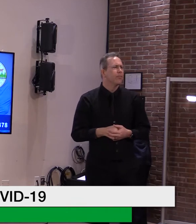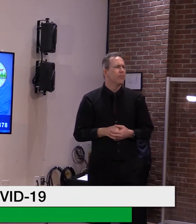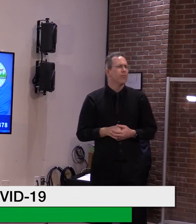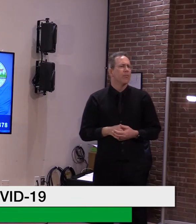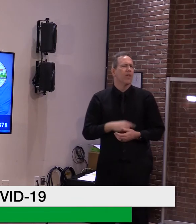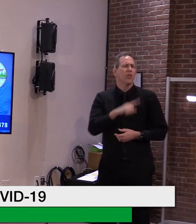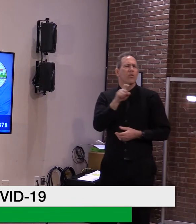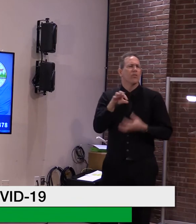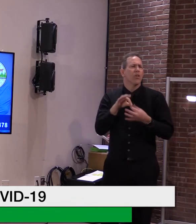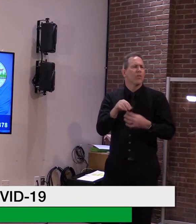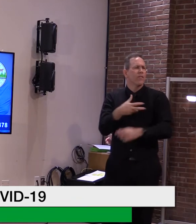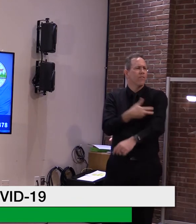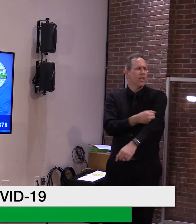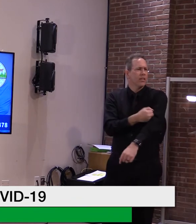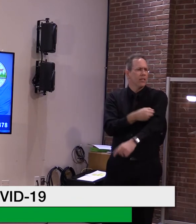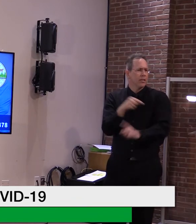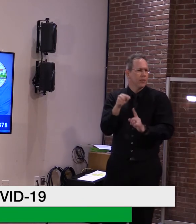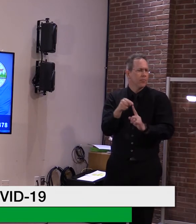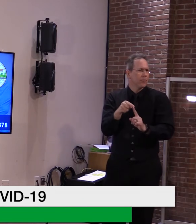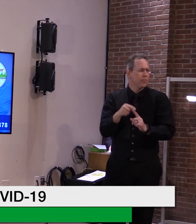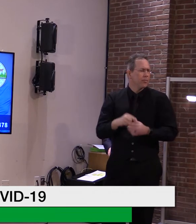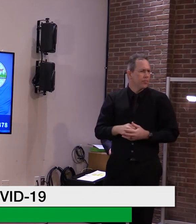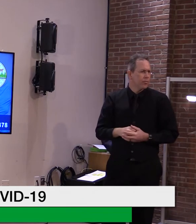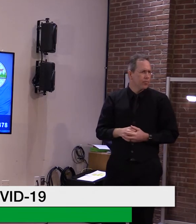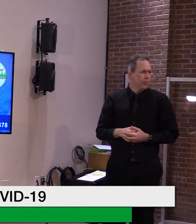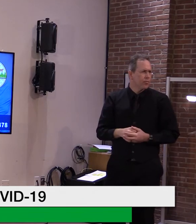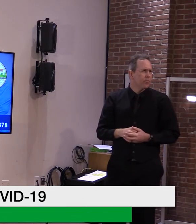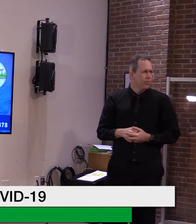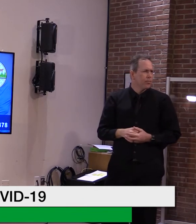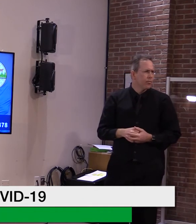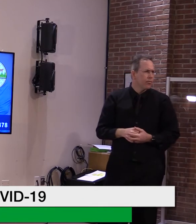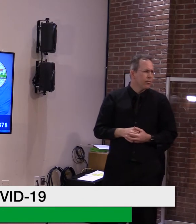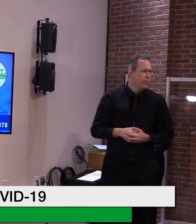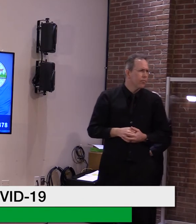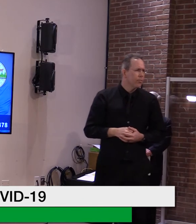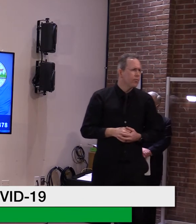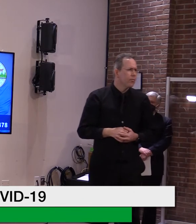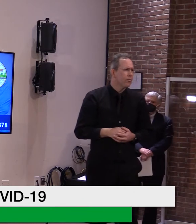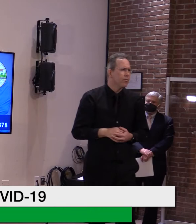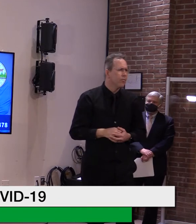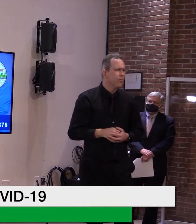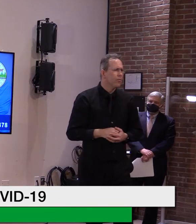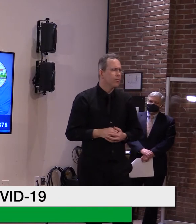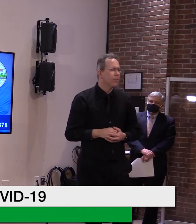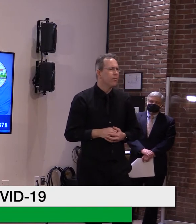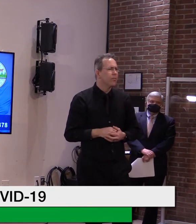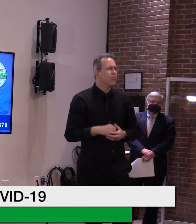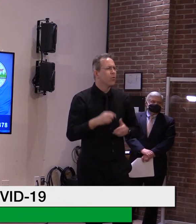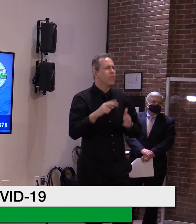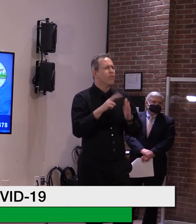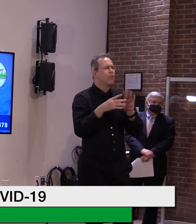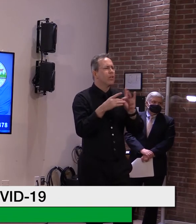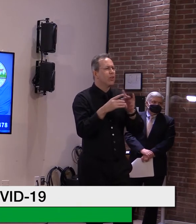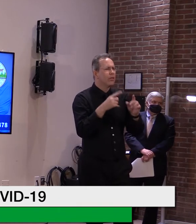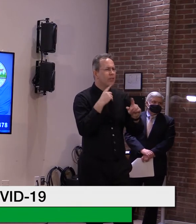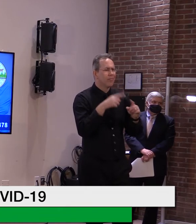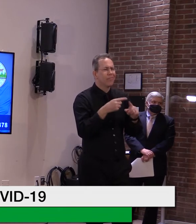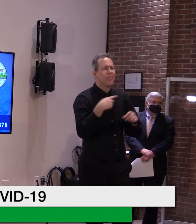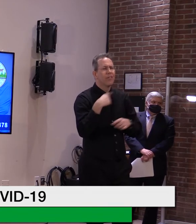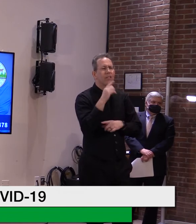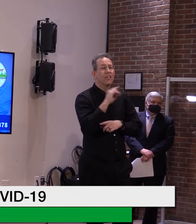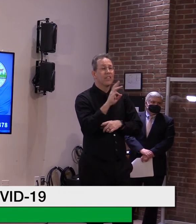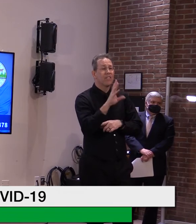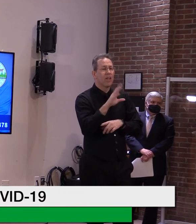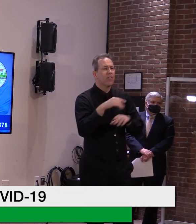who is 65 and has multiple sclerosis. Um, he has